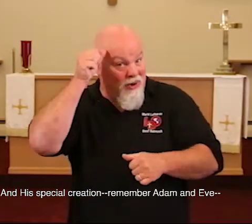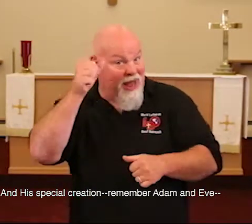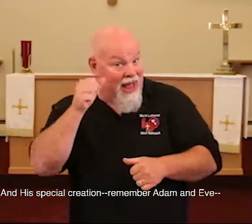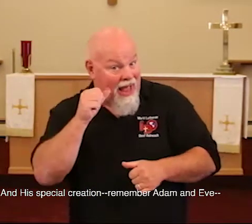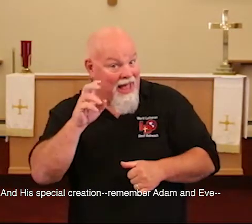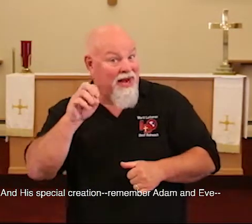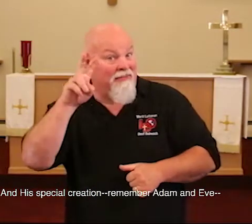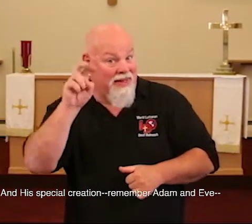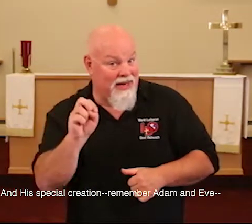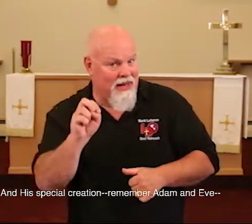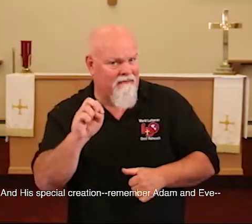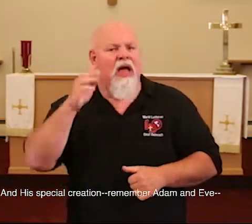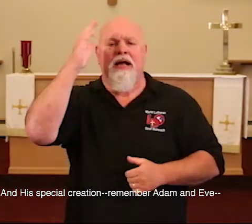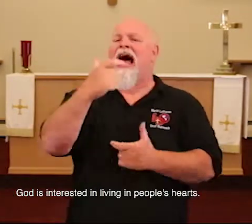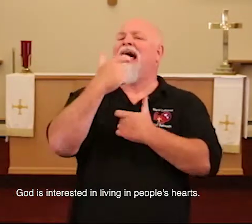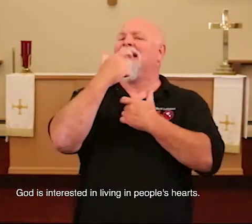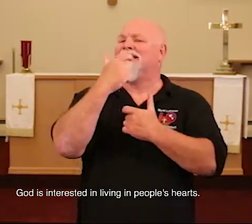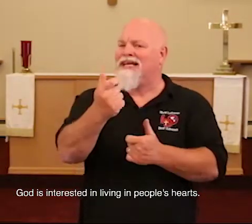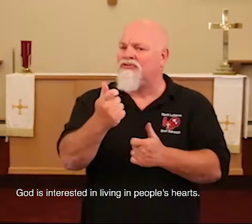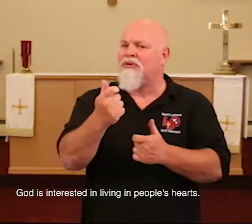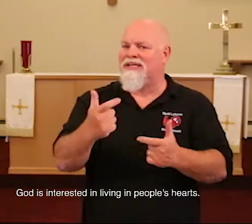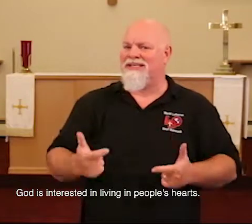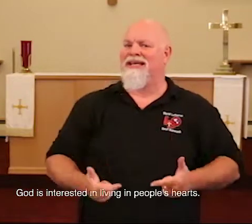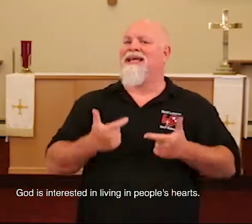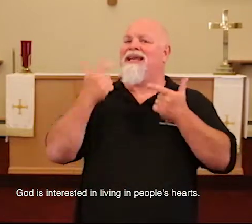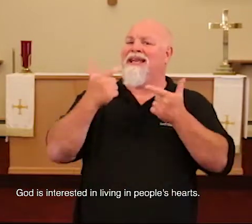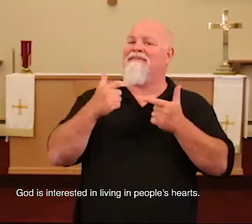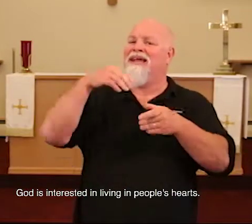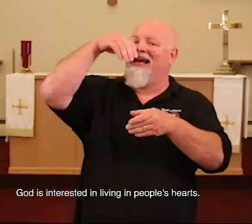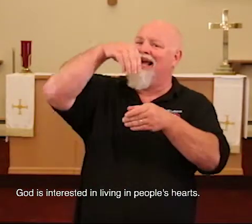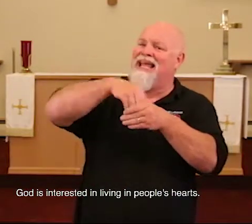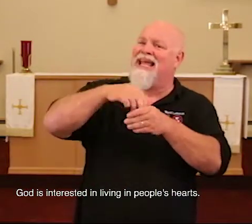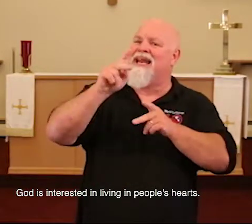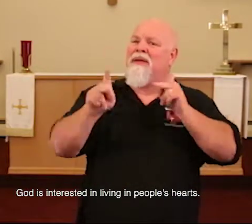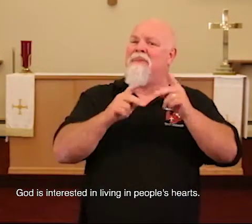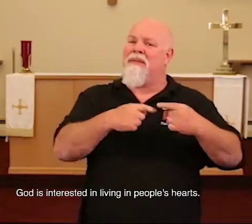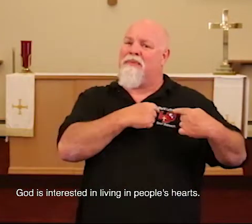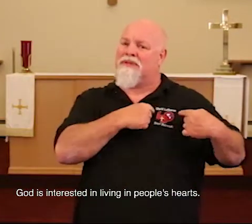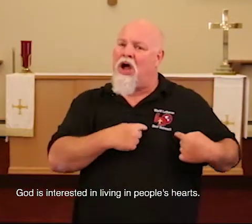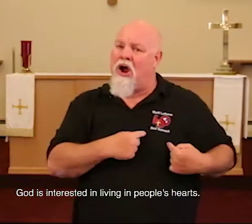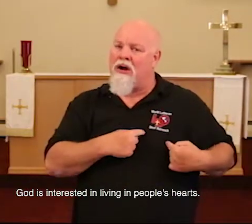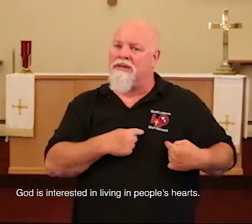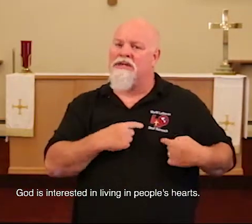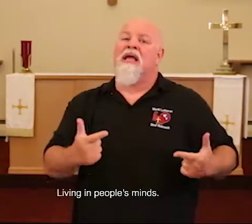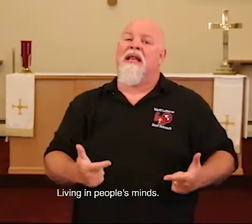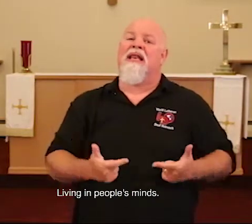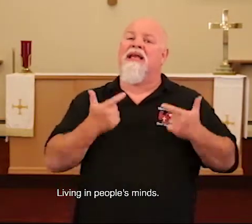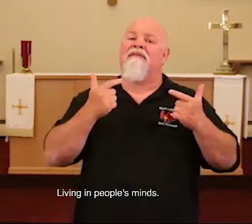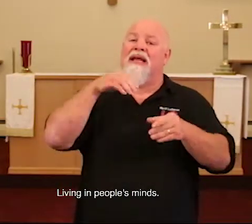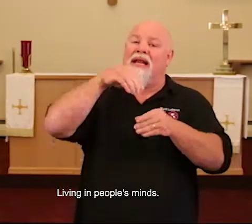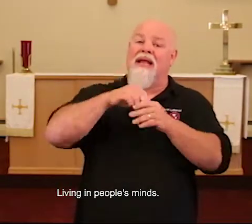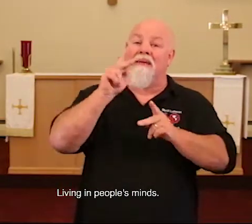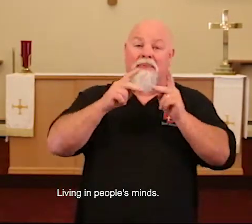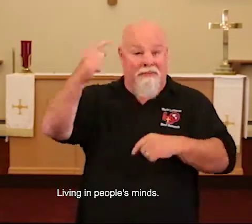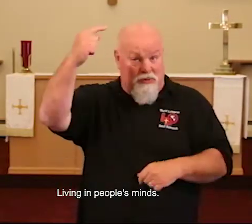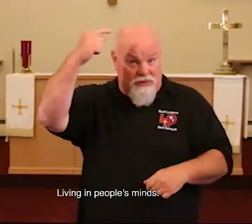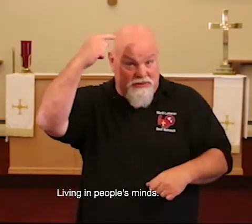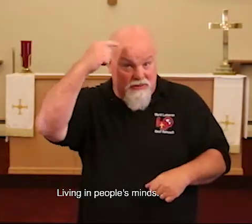Adam and Eve. God is interested in living in people's hearts, living in people's